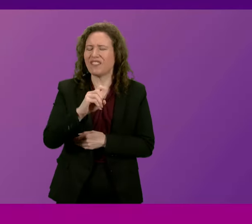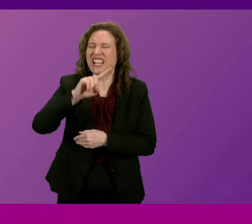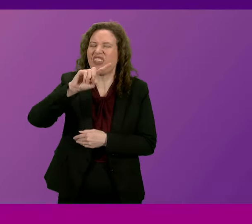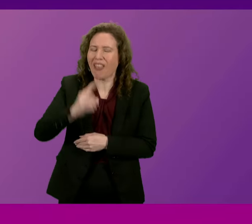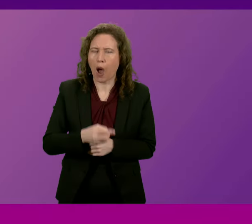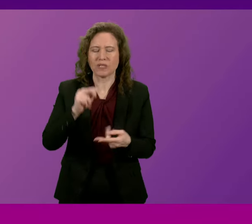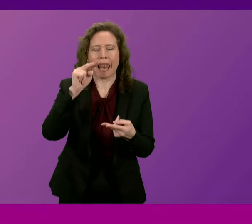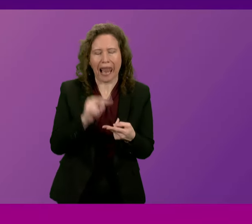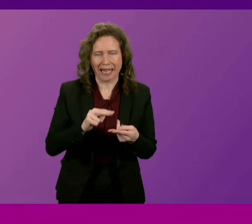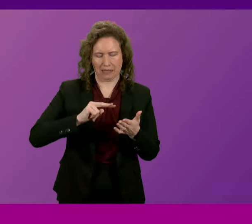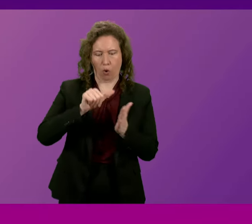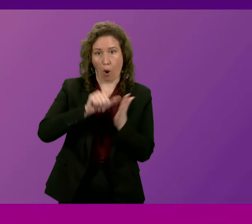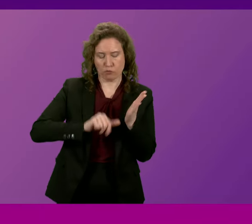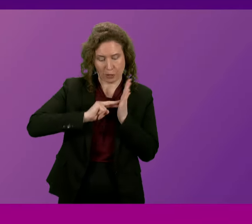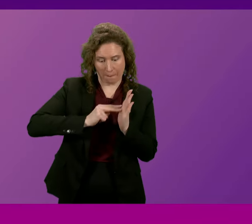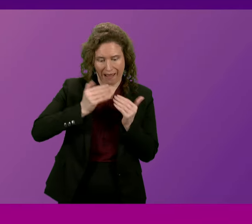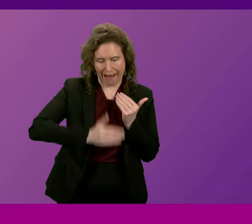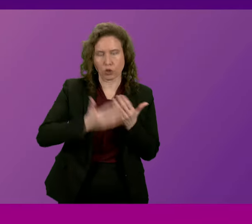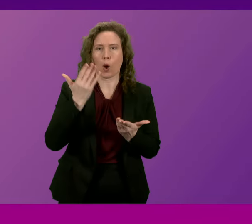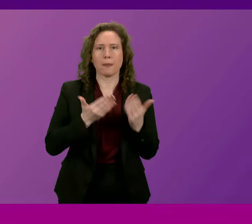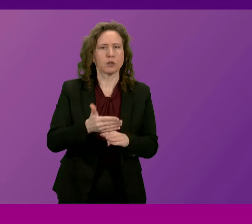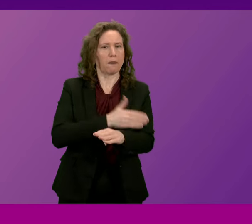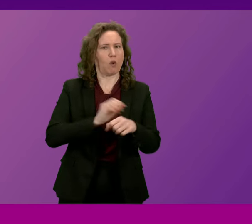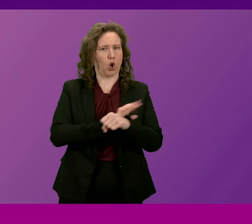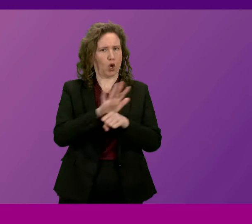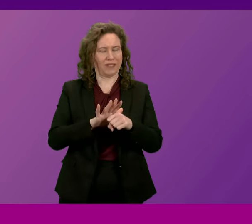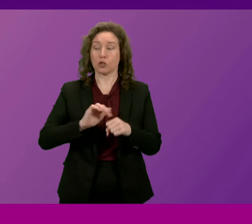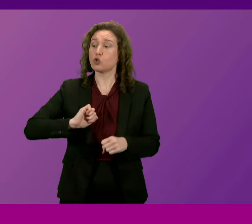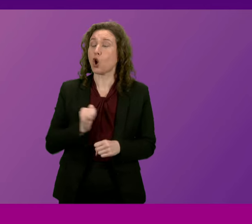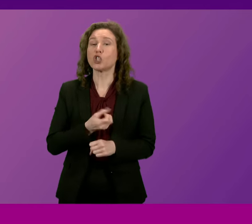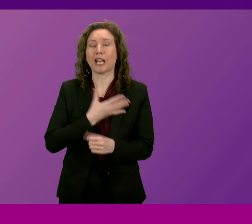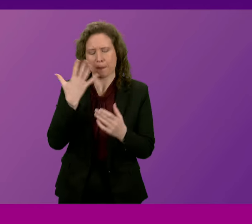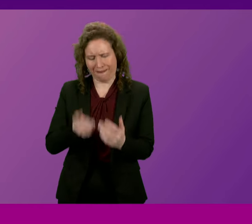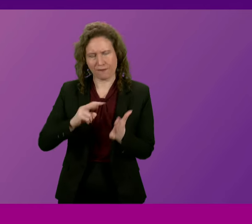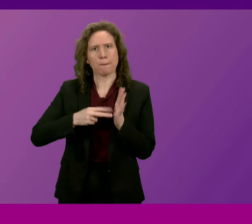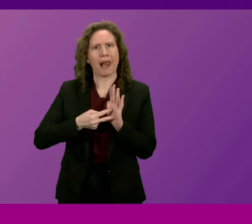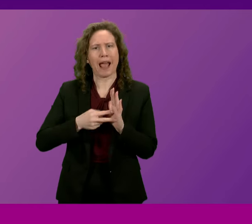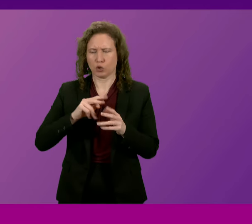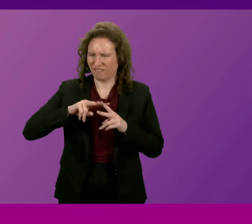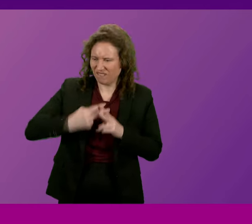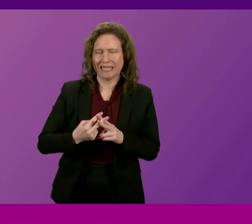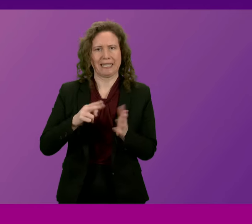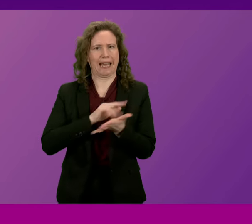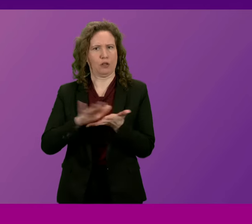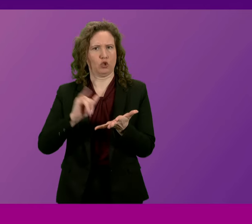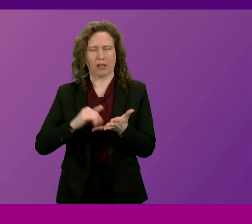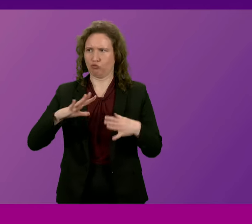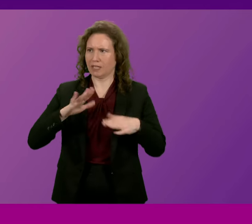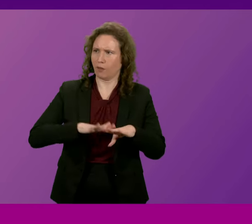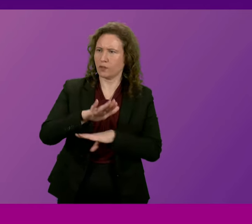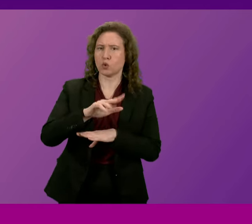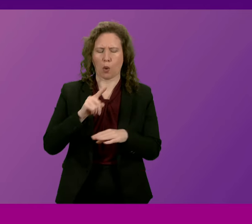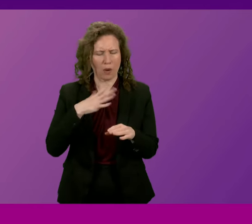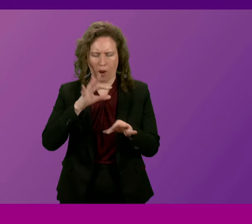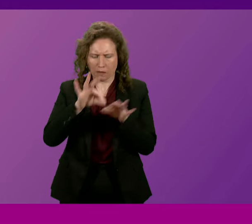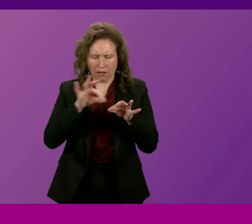planned operations compared to pre-pandemic levels. Scottish Labour has a plan to fix the NHS and make it fit for the future by cutting bureaucracy,